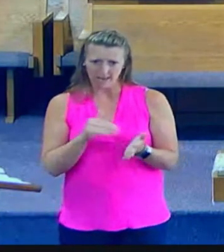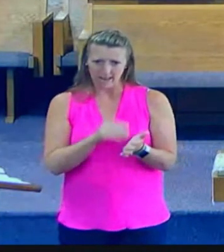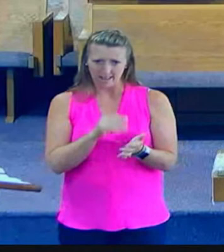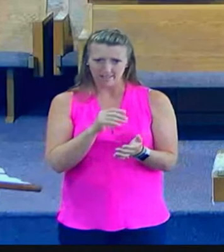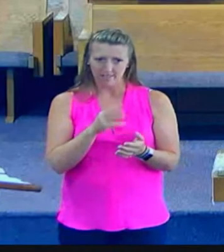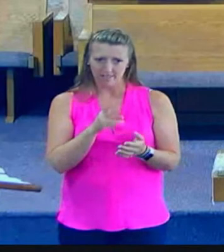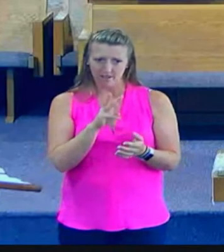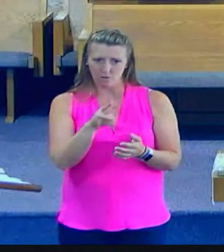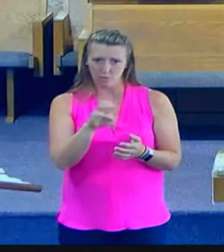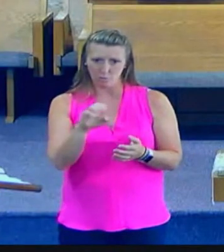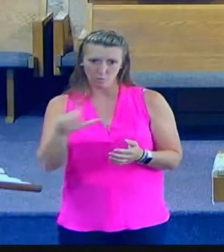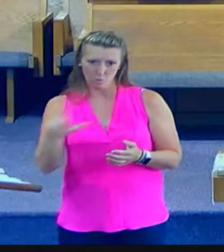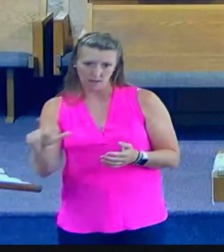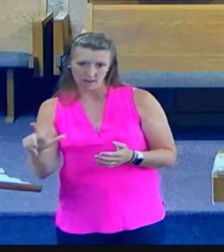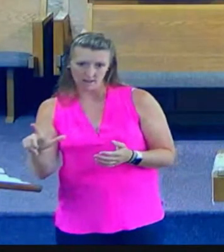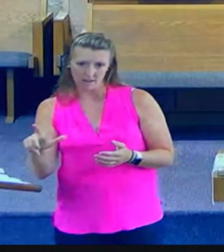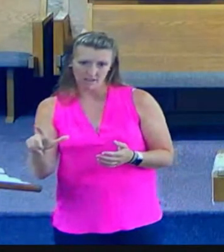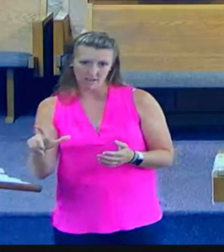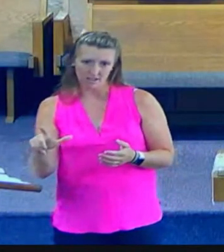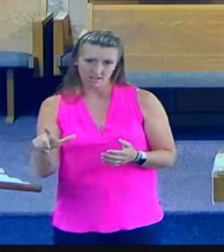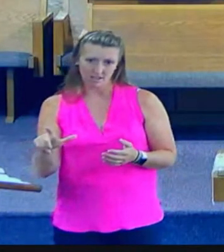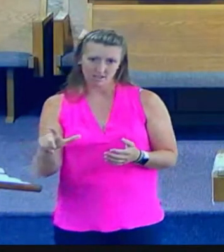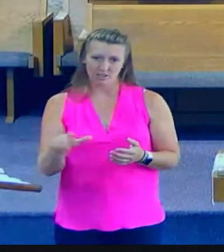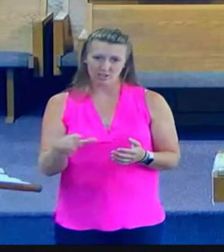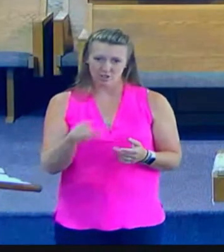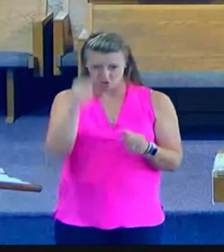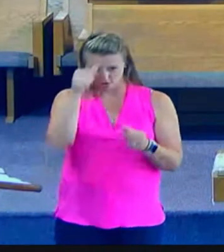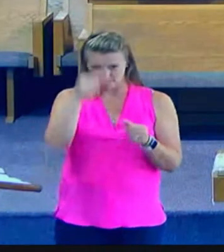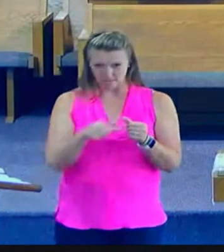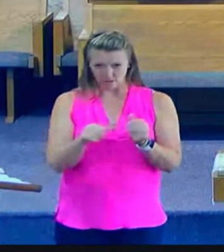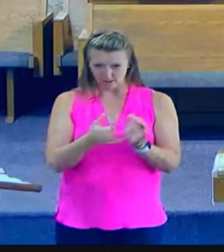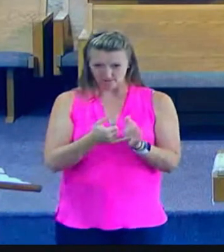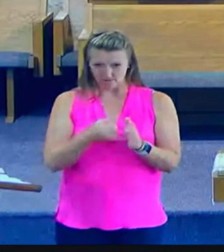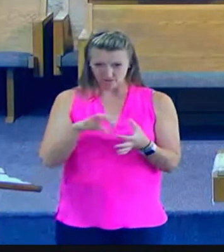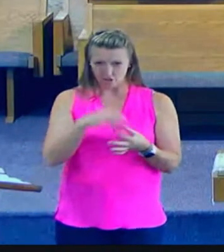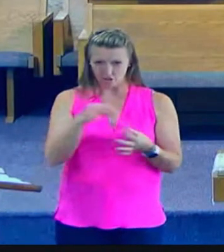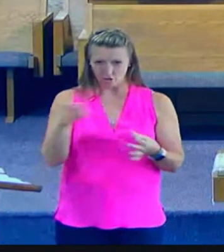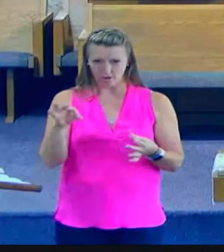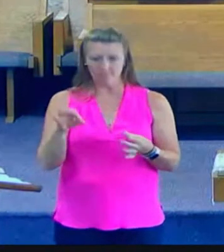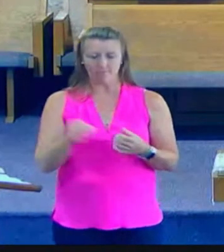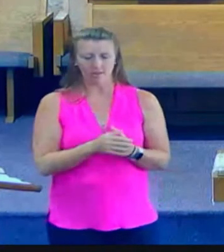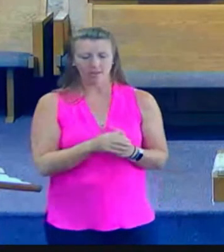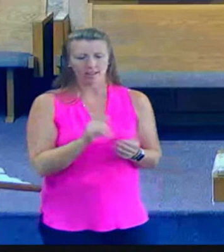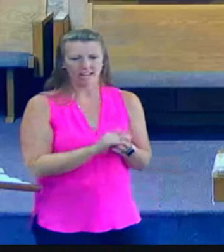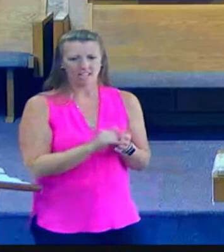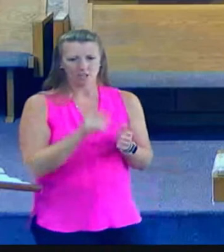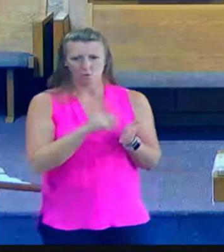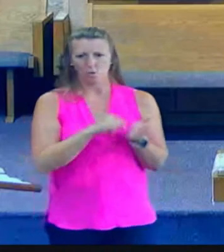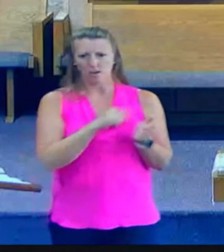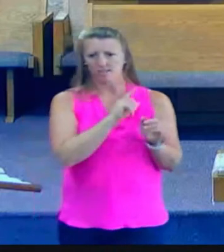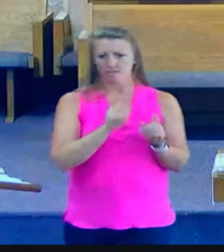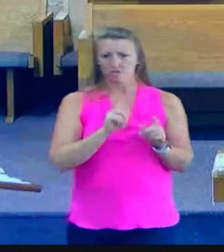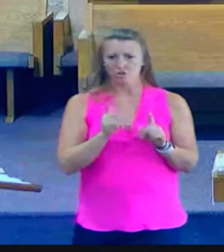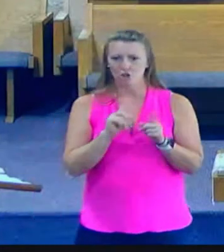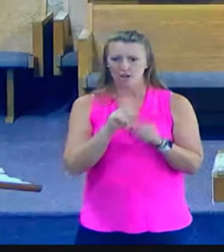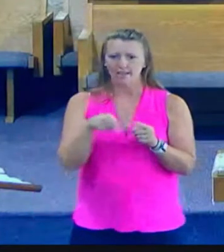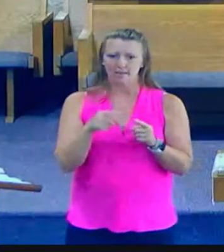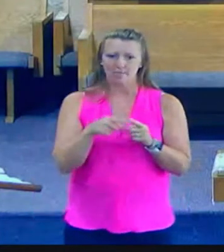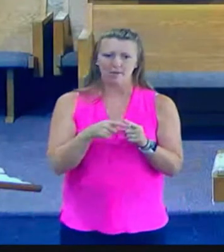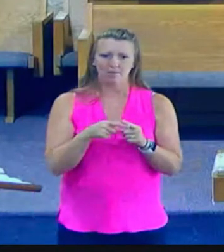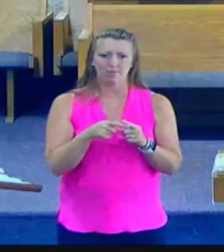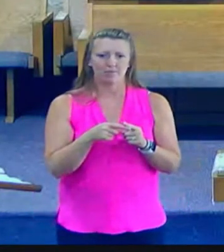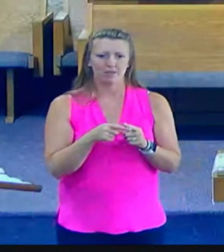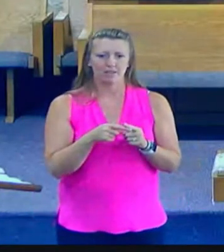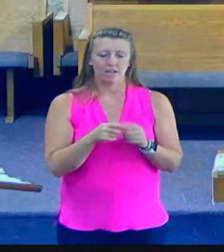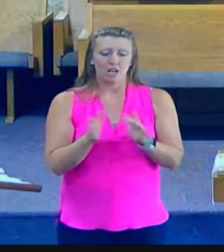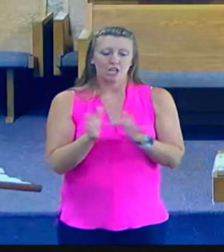Samaria? Well, in chapter 10, verse 16 of the gospel of John, he tells his disciples, and other sheep I